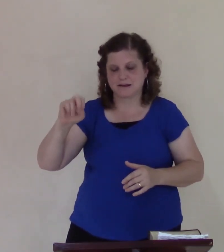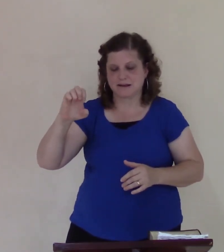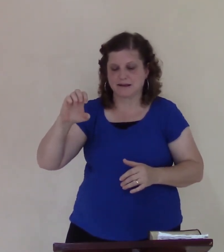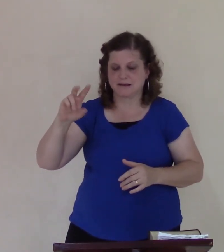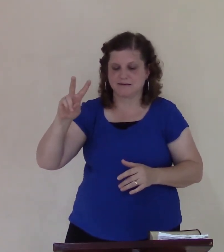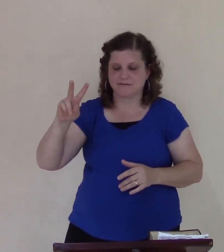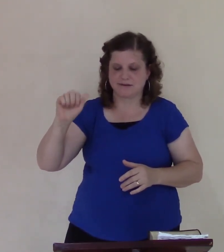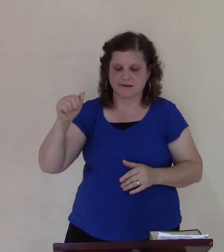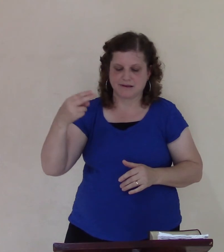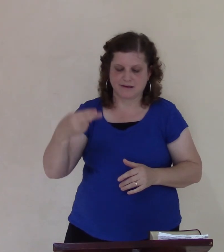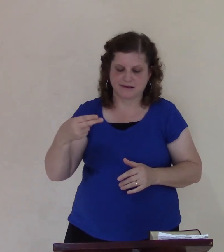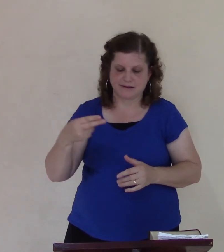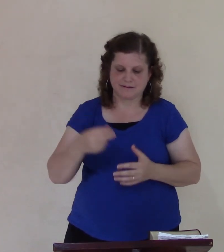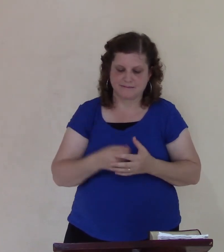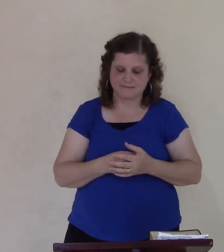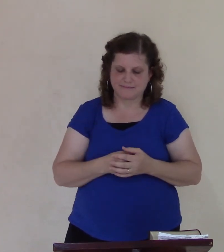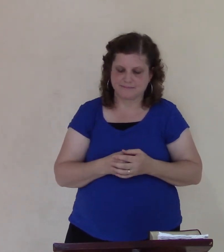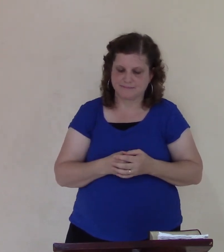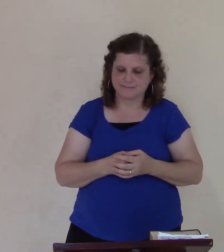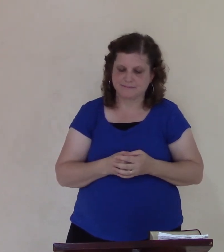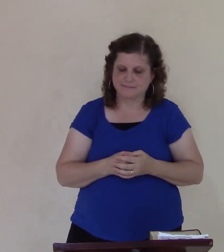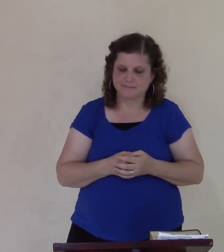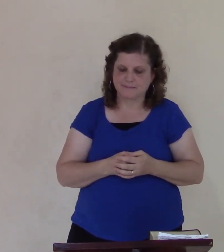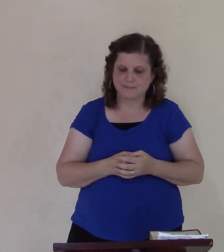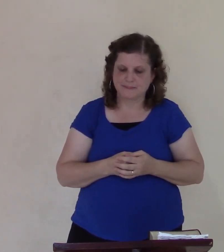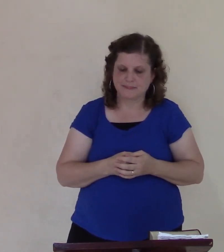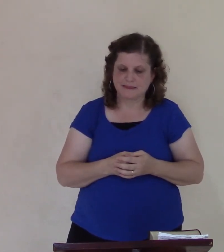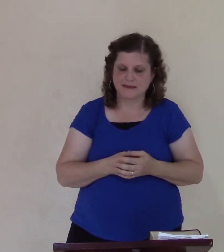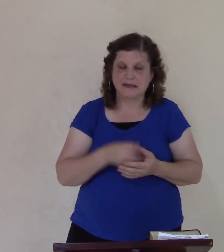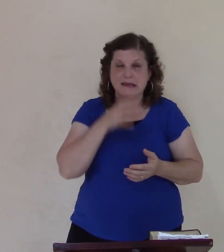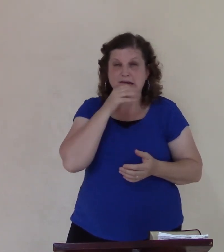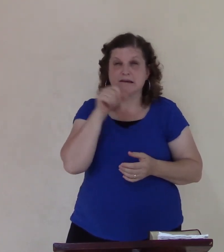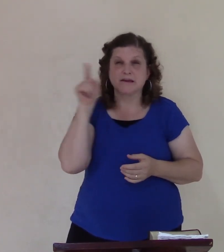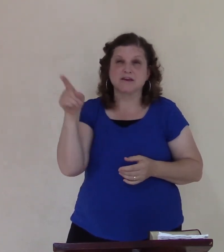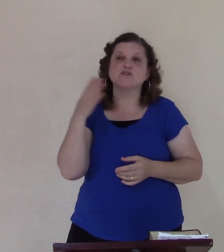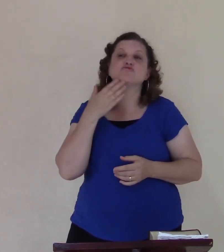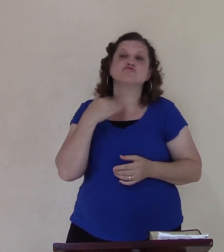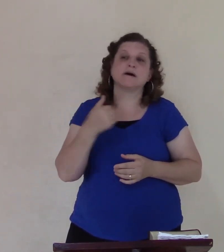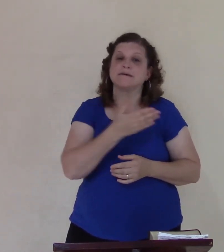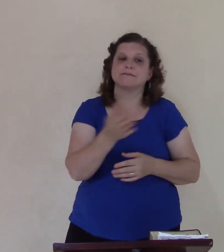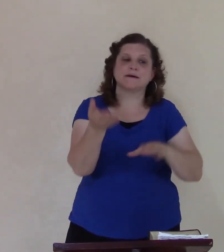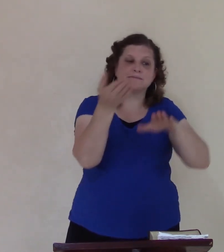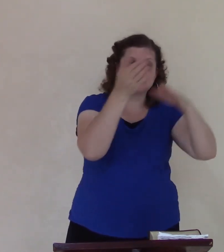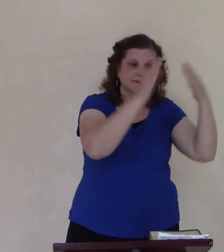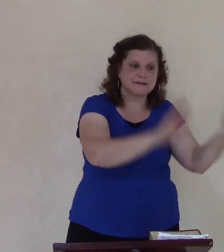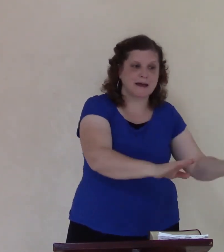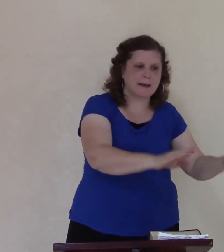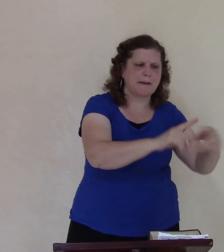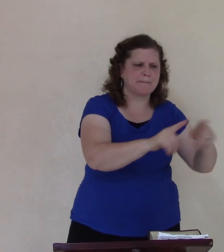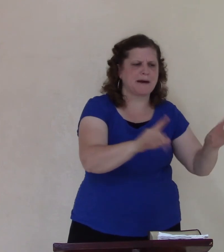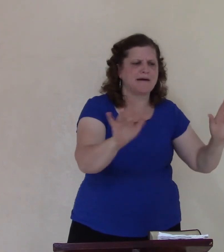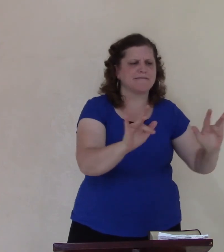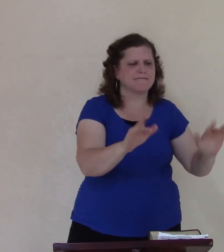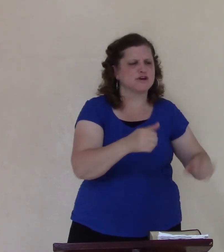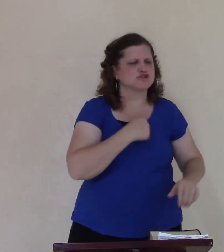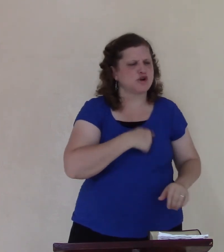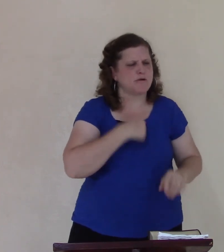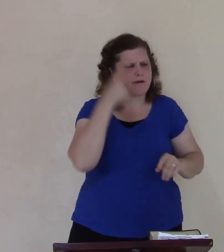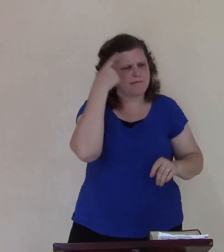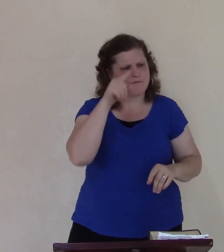is this number we're talking about and he is rushing they will die when he feels sorry for the plant something is wrong